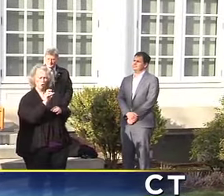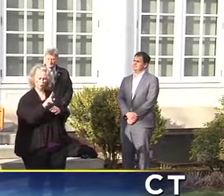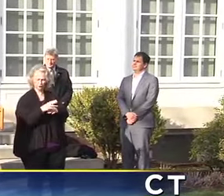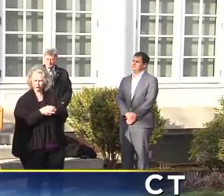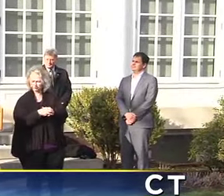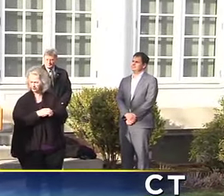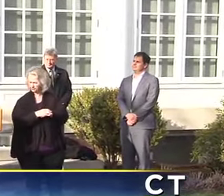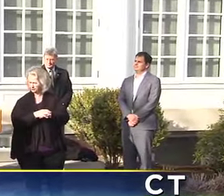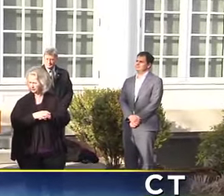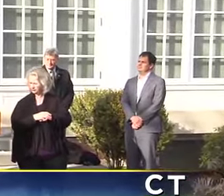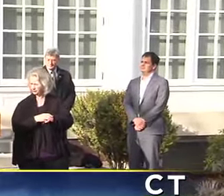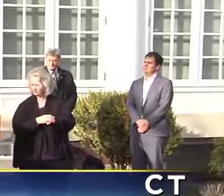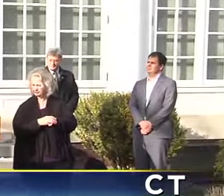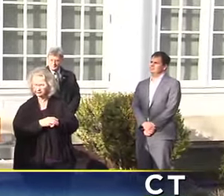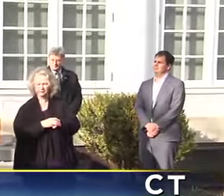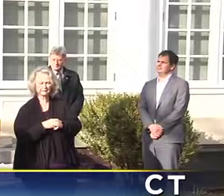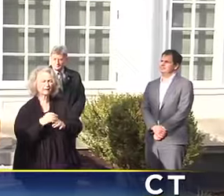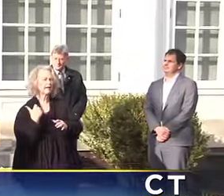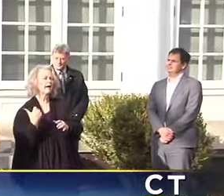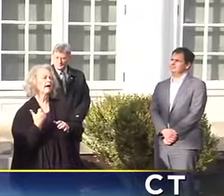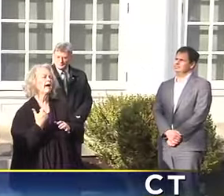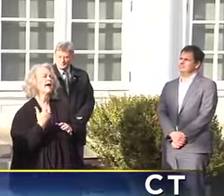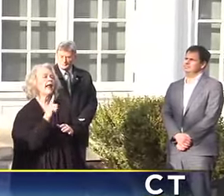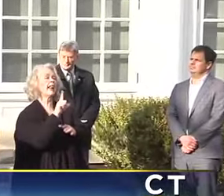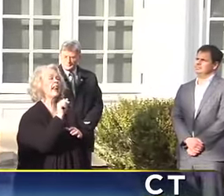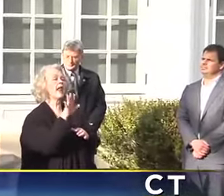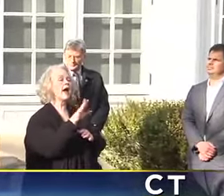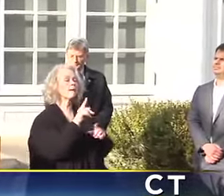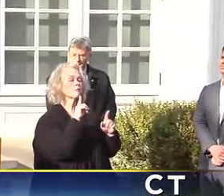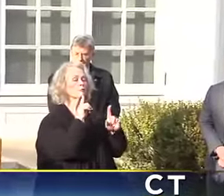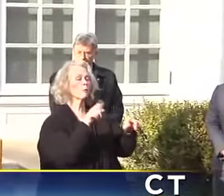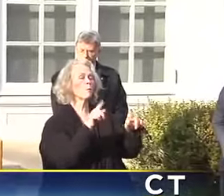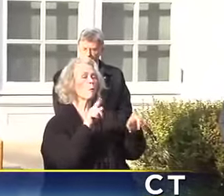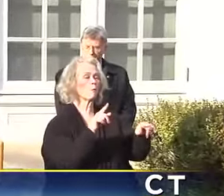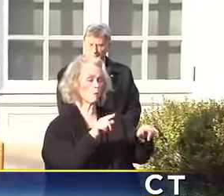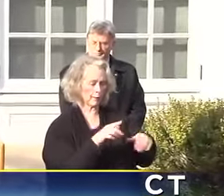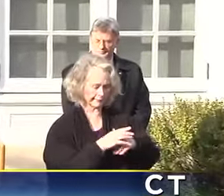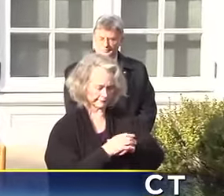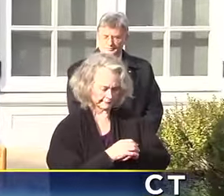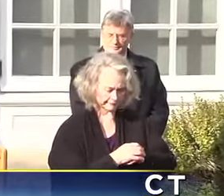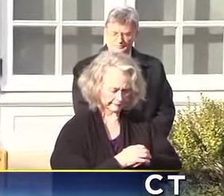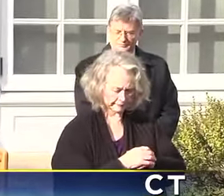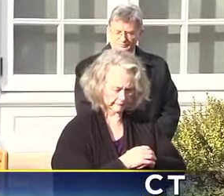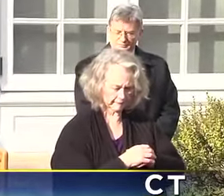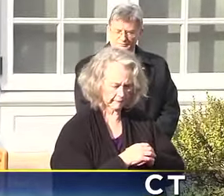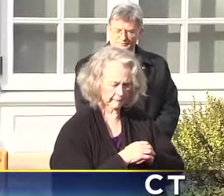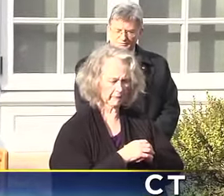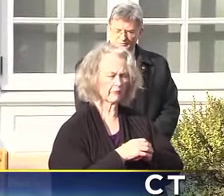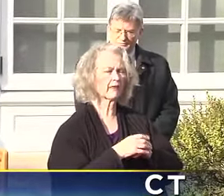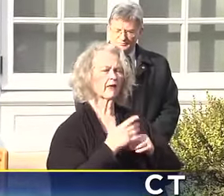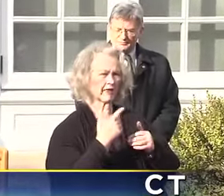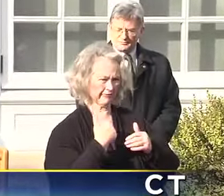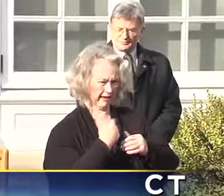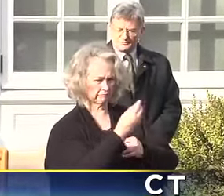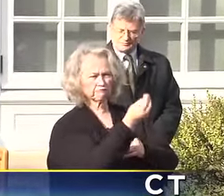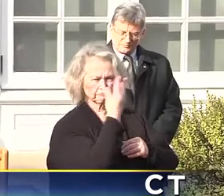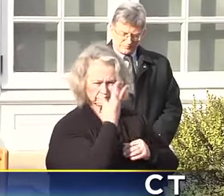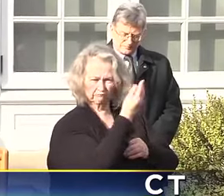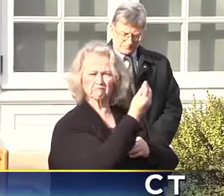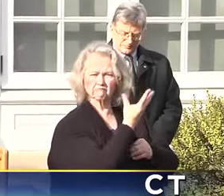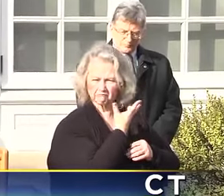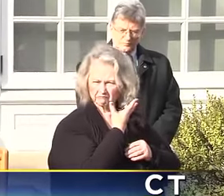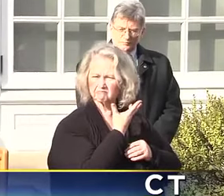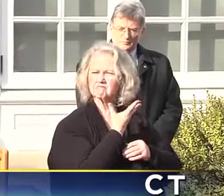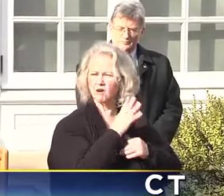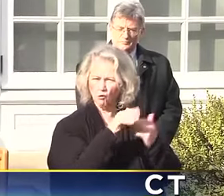In terms of disease reporting from laboratories, we already get electronic laboratory reporting from all